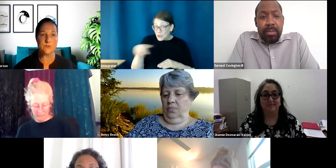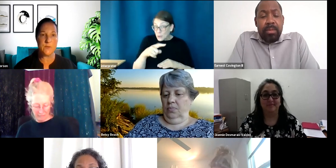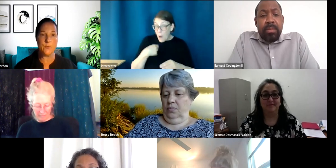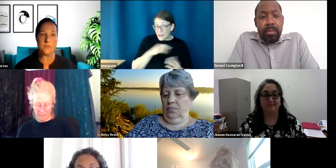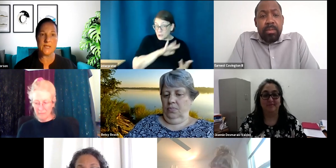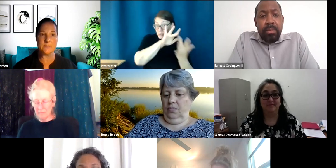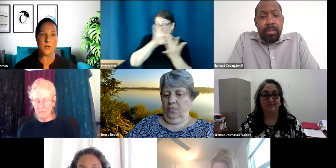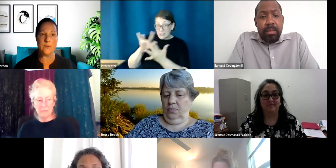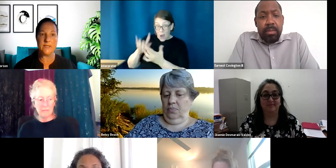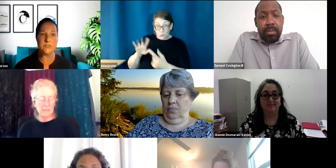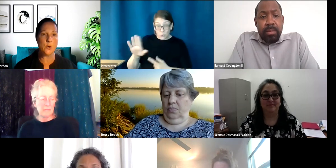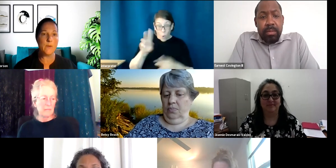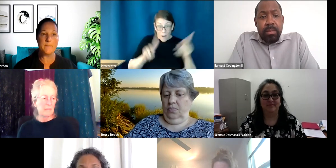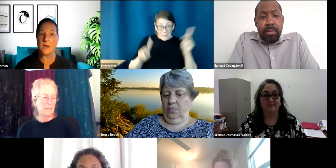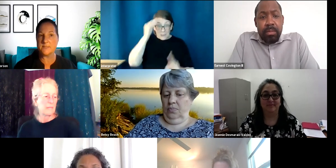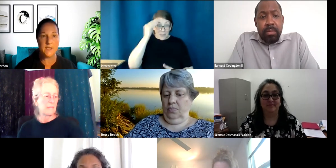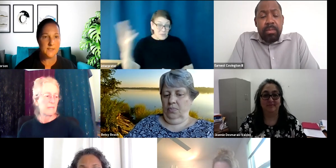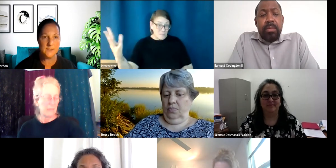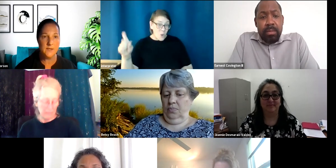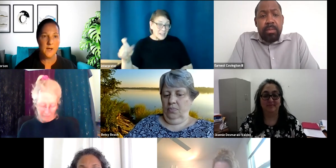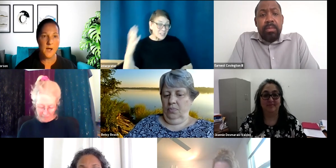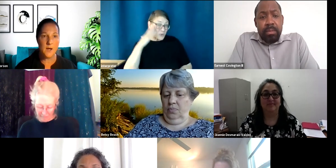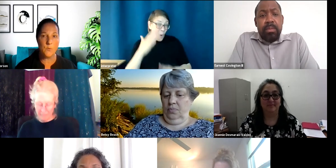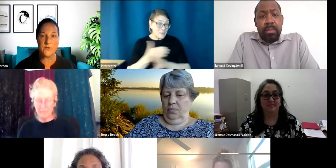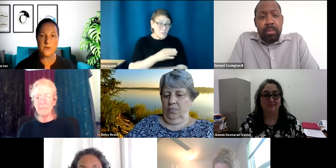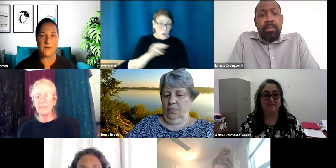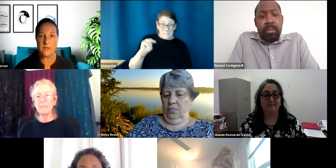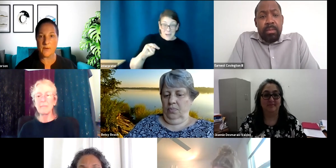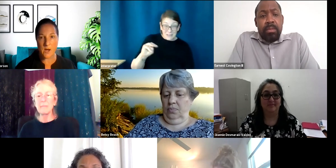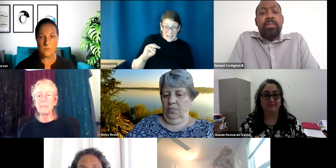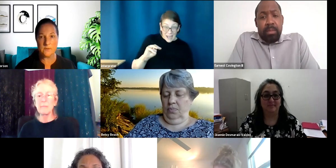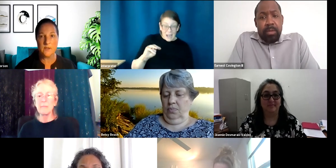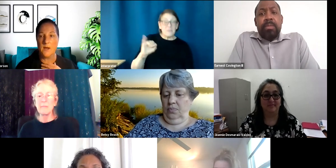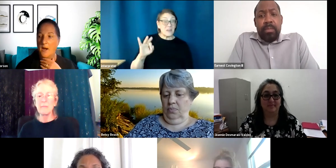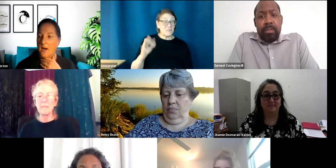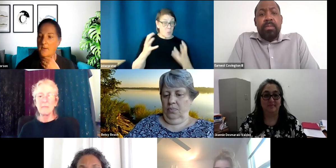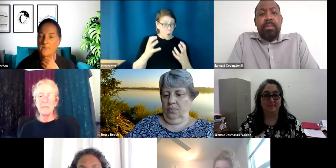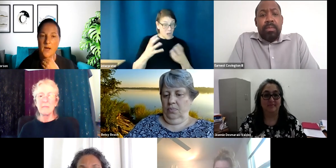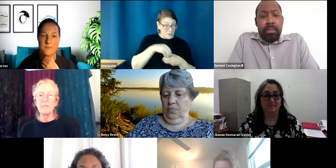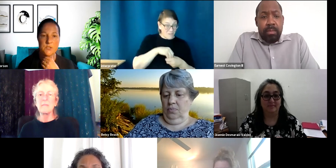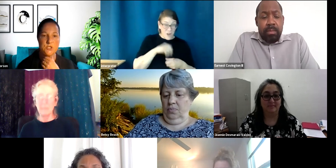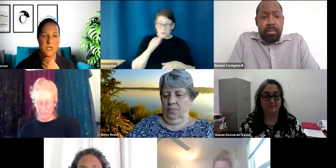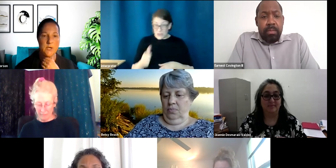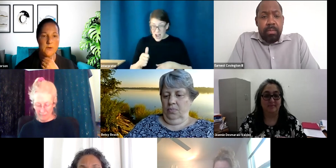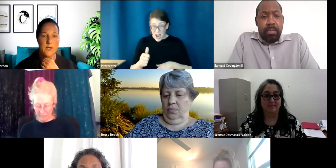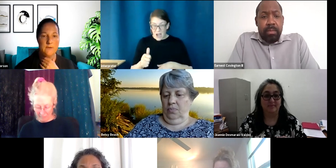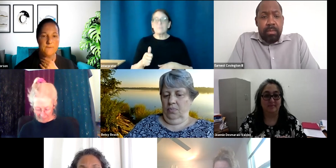to those people and let them know, we need to know by Monday. Whether they're in or out. I'm going to share a